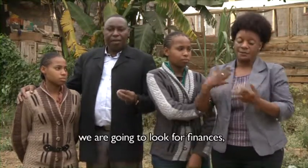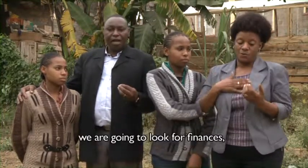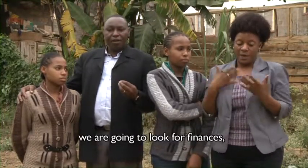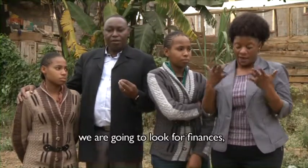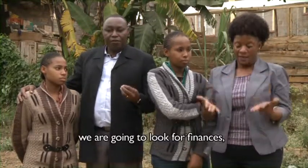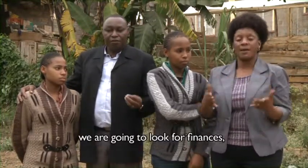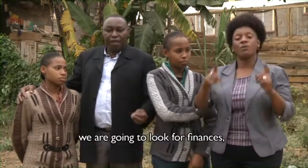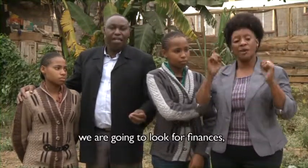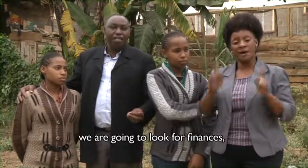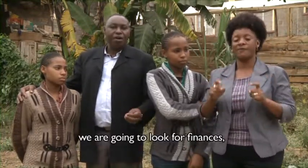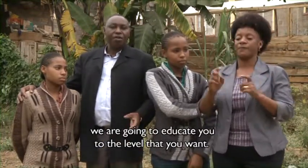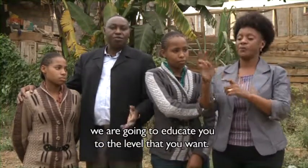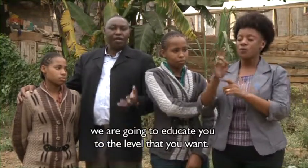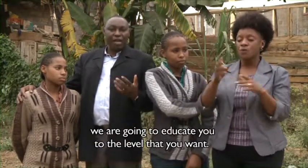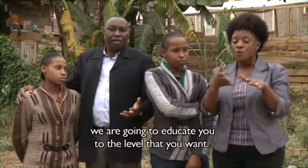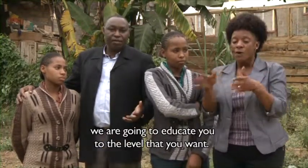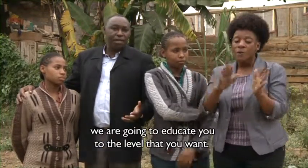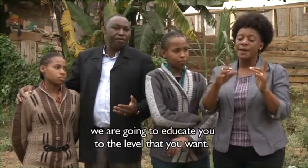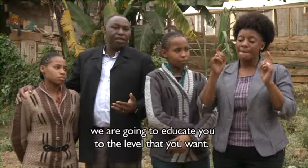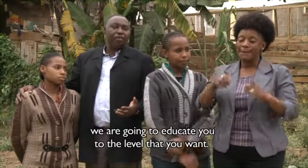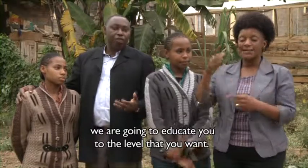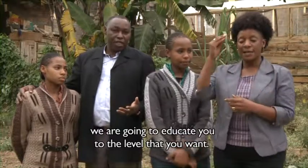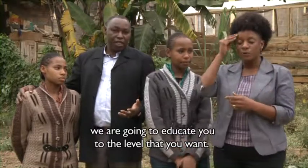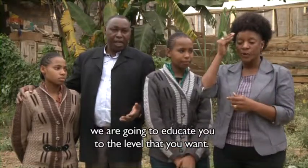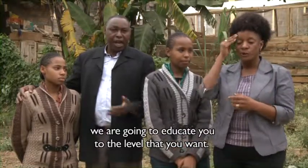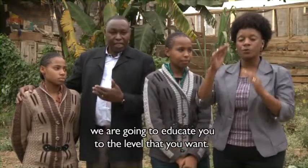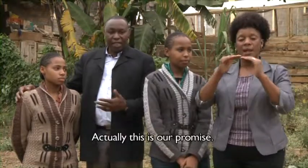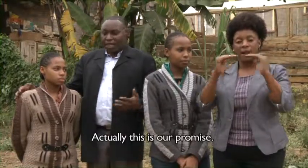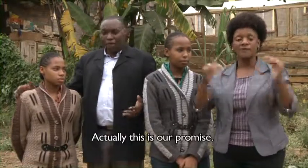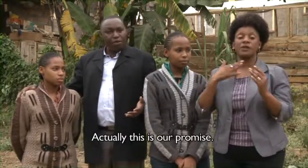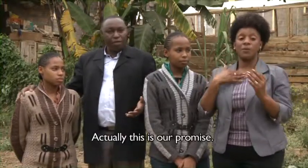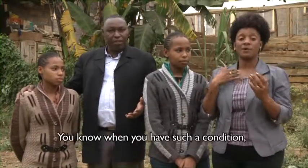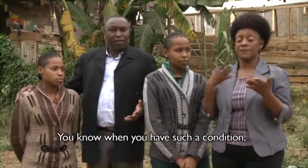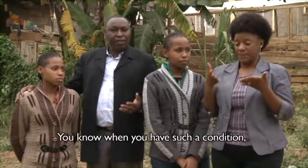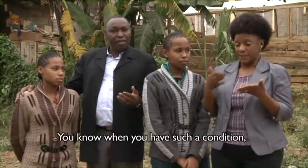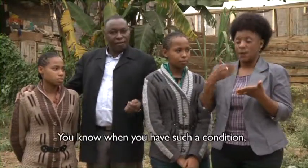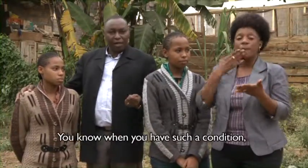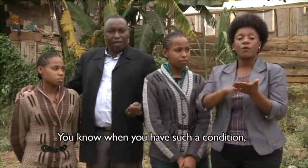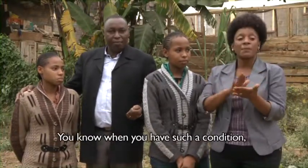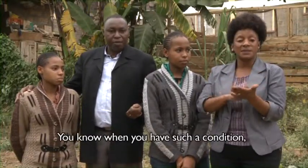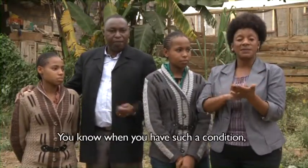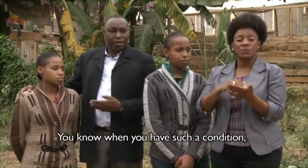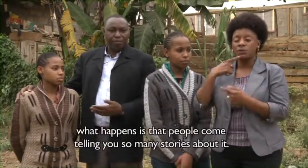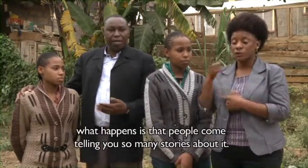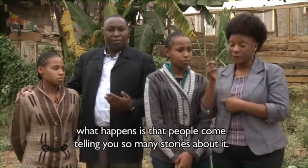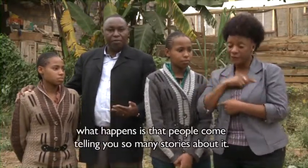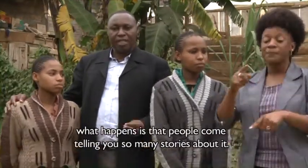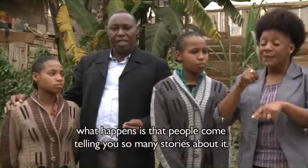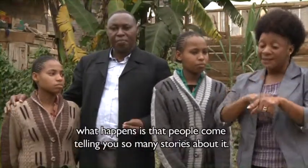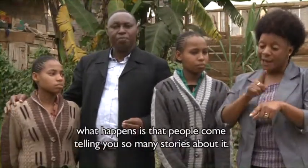are going to look for finances. We are going to educate you to the level that you want. Actually, this is our promise. You know, when we are in such a condition, what happens is that people